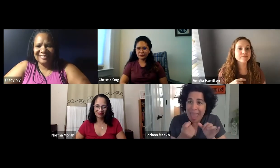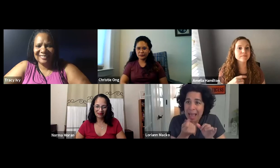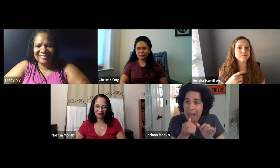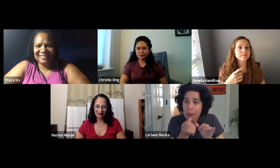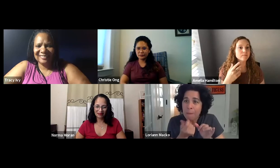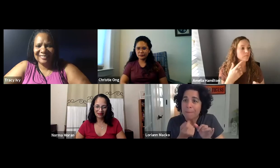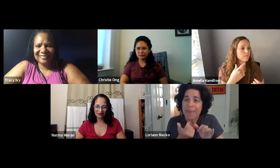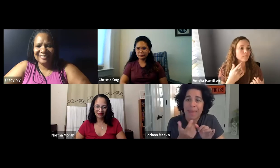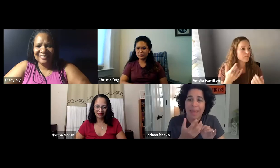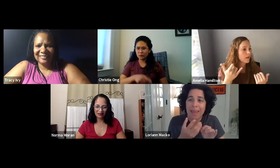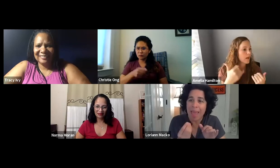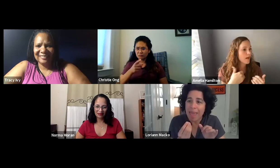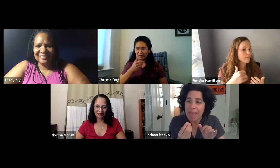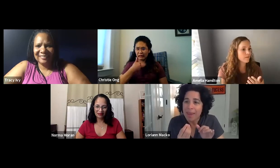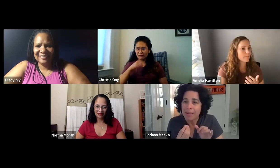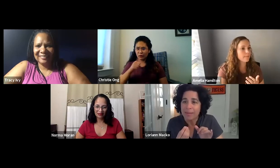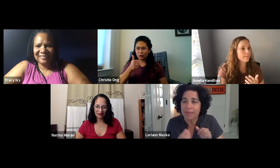Sure. Do you want me to stay on a little bit or?